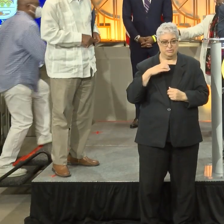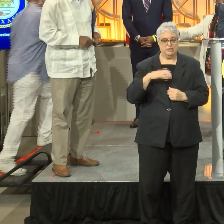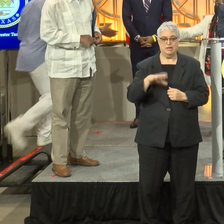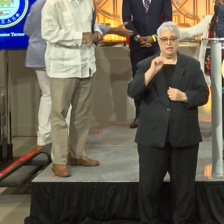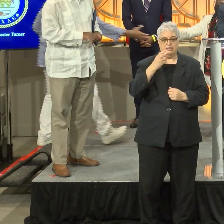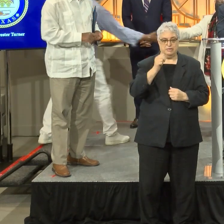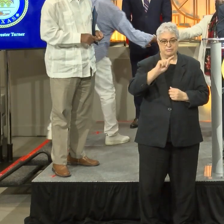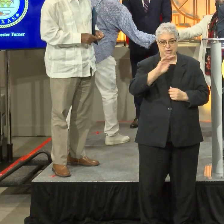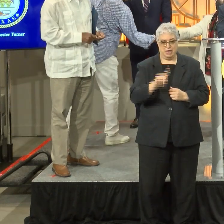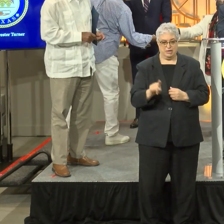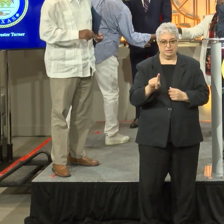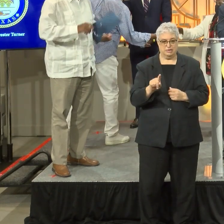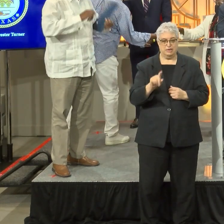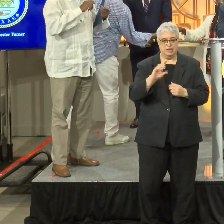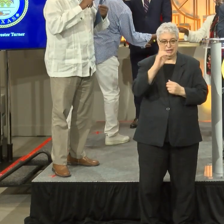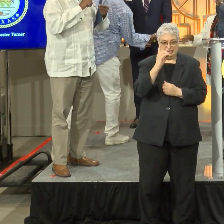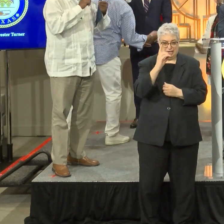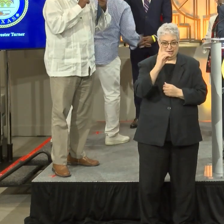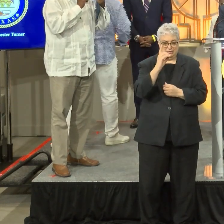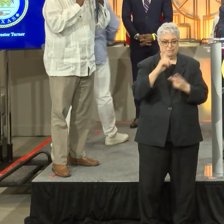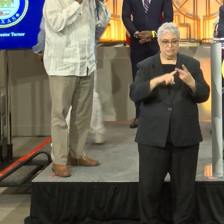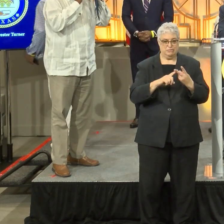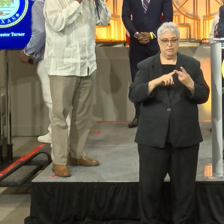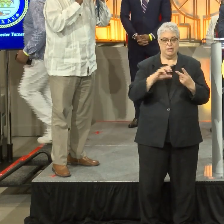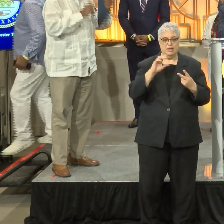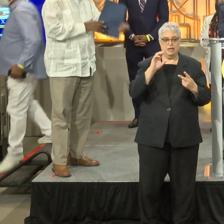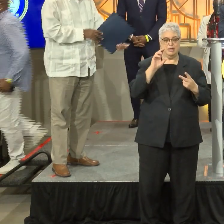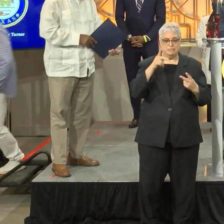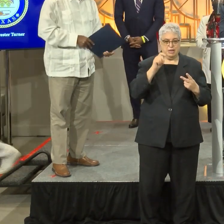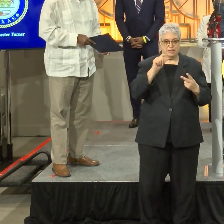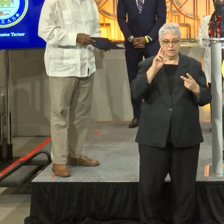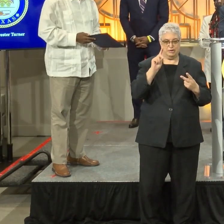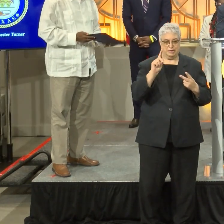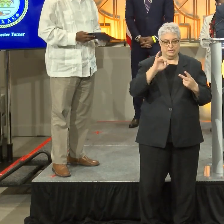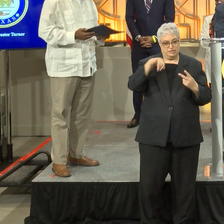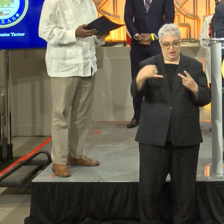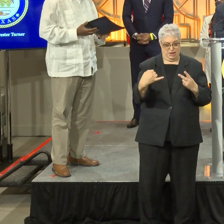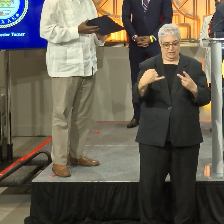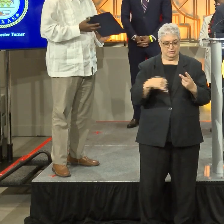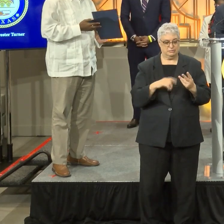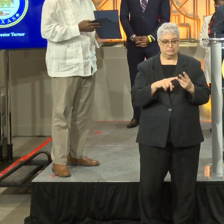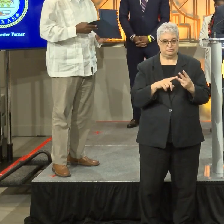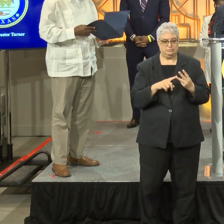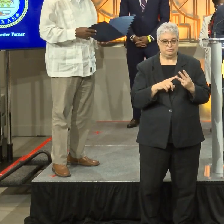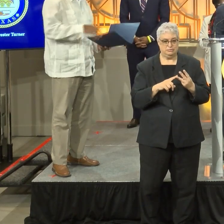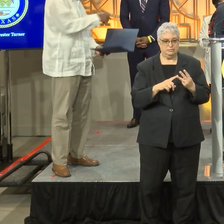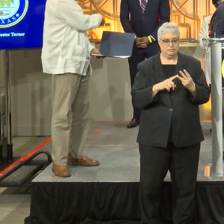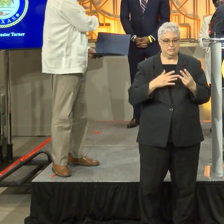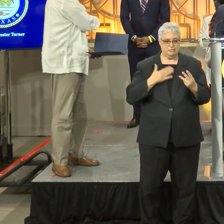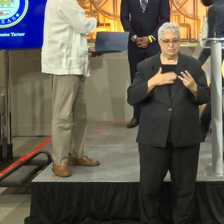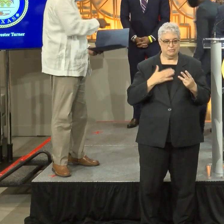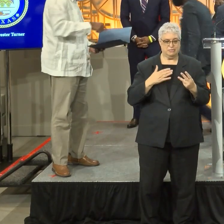Shabazz of District D and Councilmember Edward Pollard of District J. Pleased to